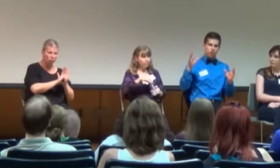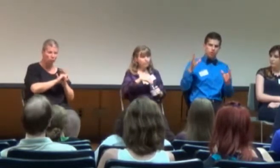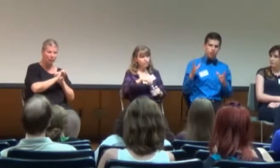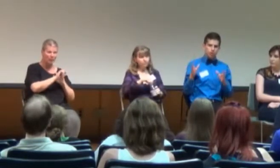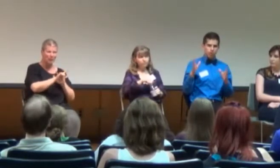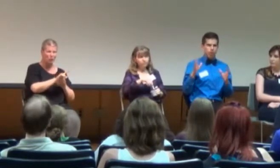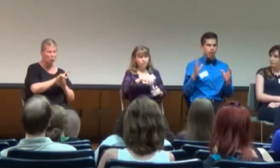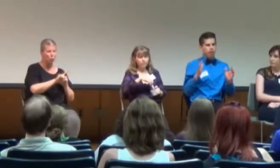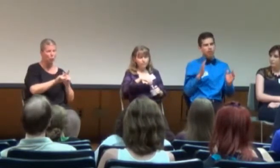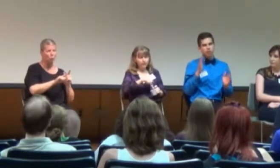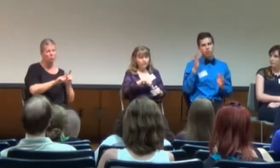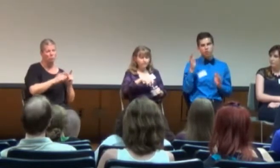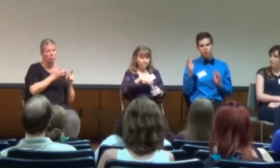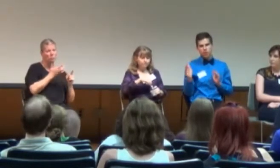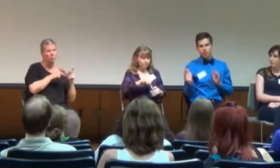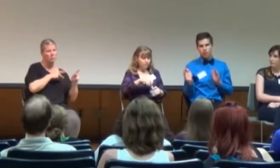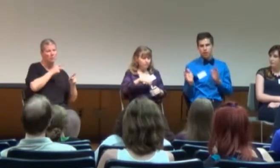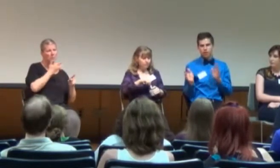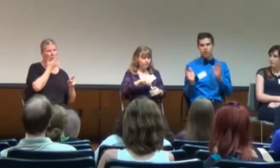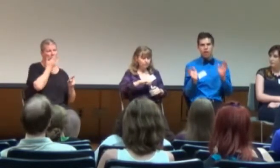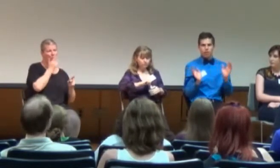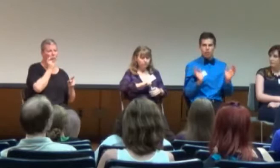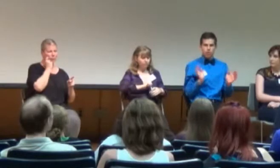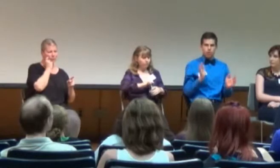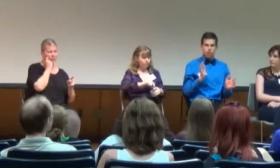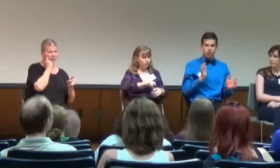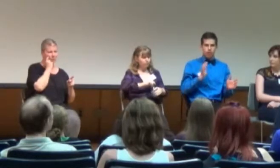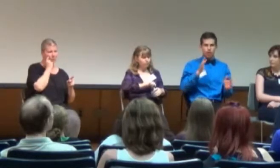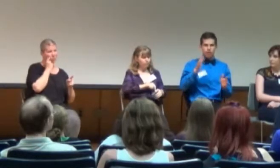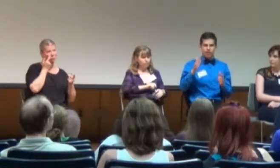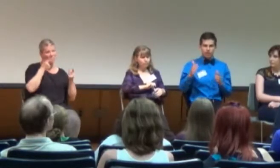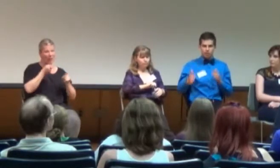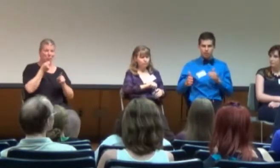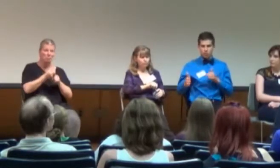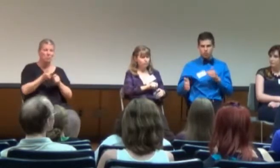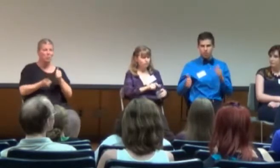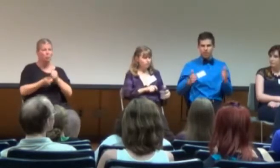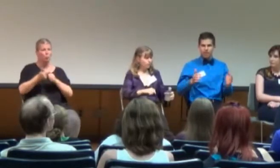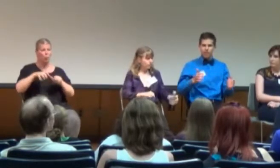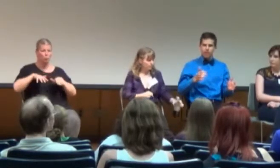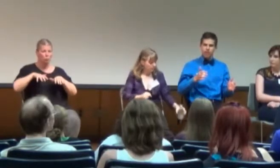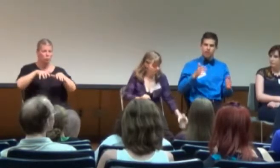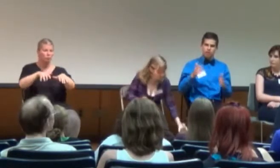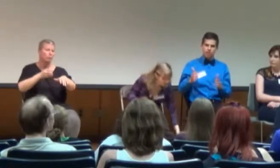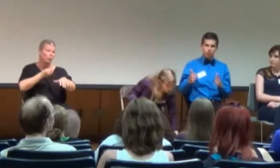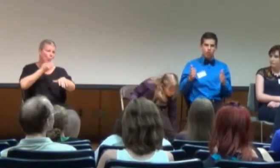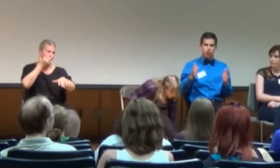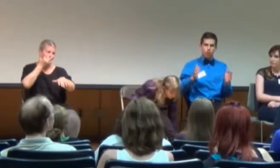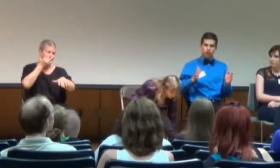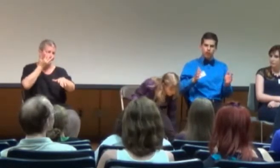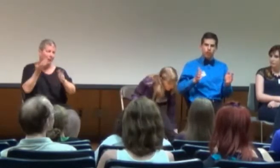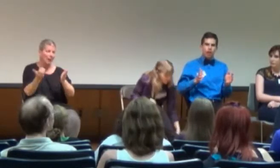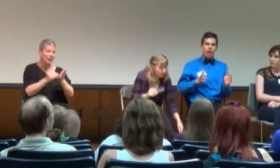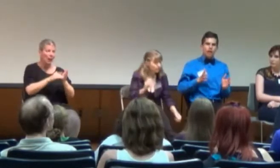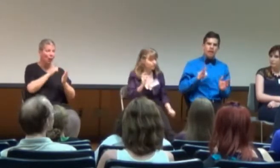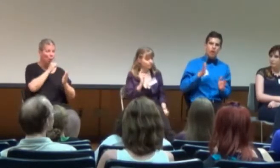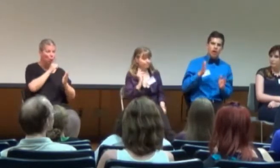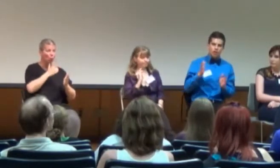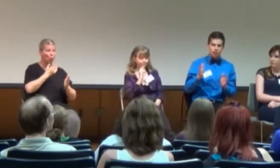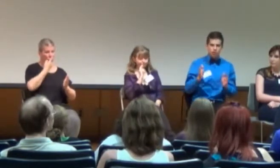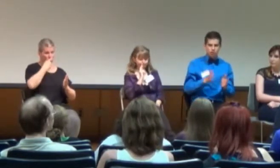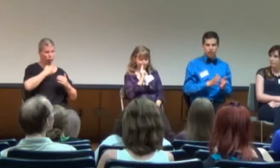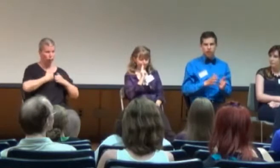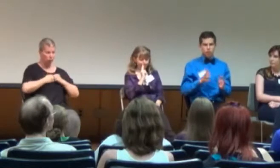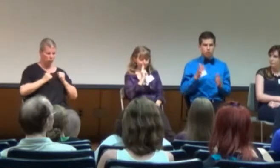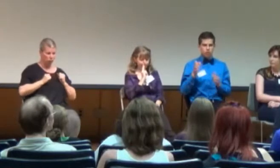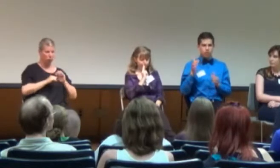whereas the majority of people are white. So, just because of that, the majority of asexuals who are identifying as asexual are white. Now,